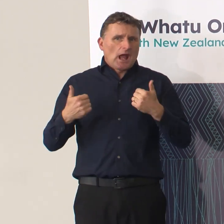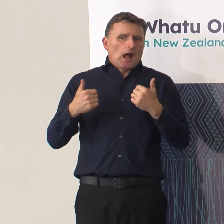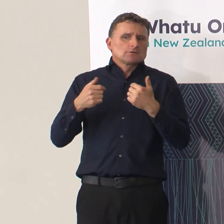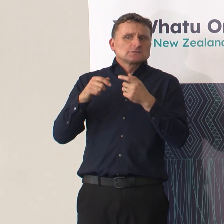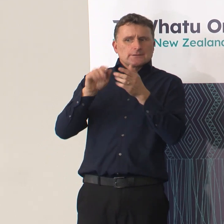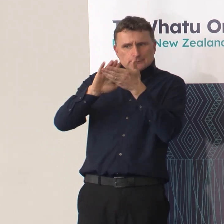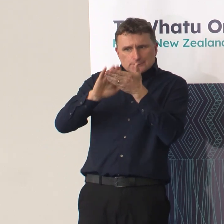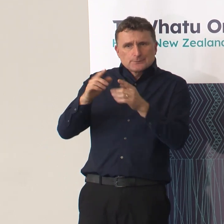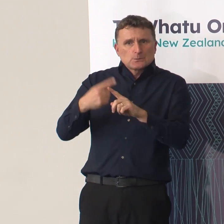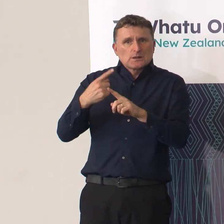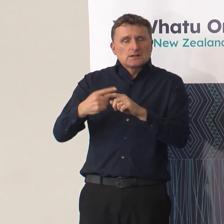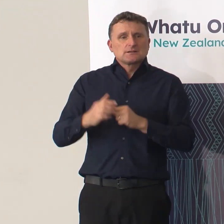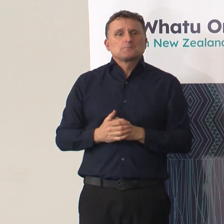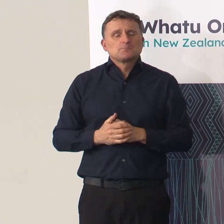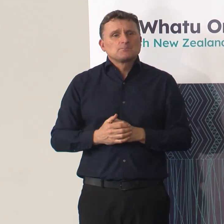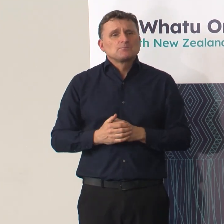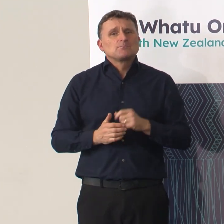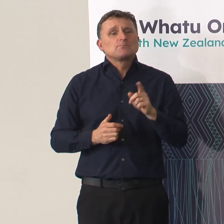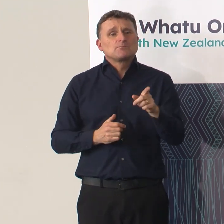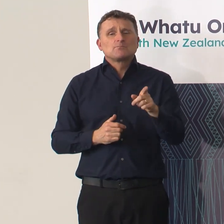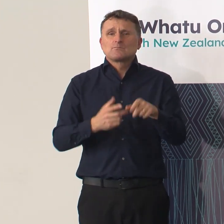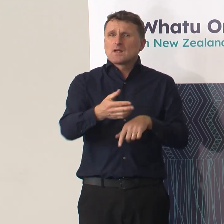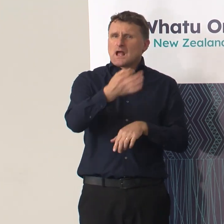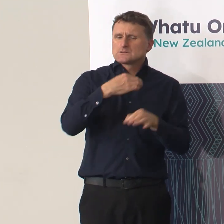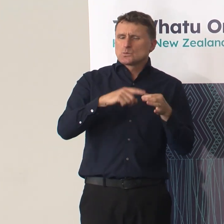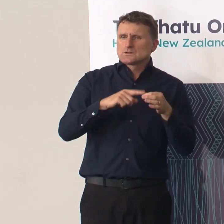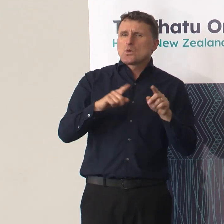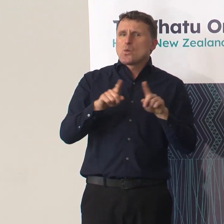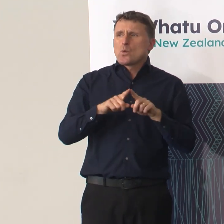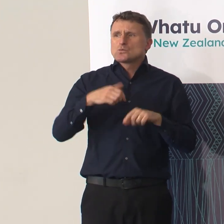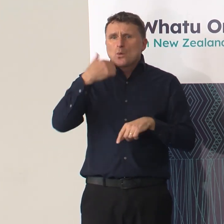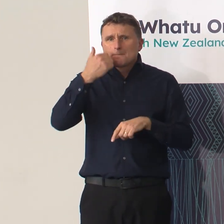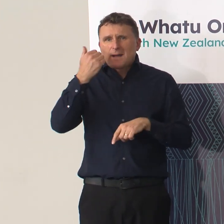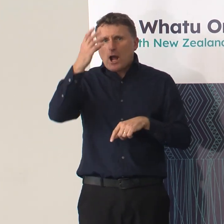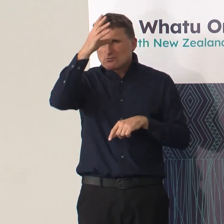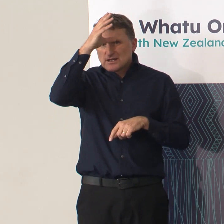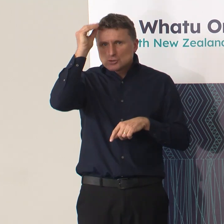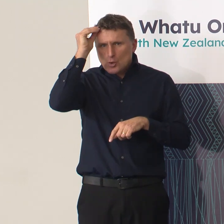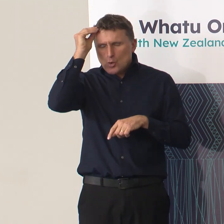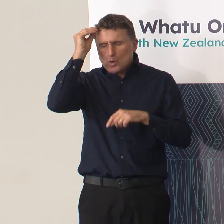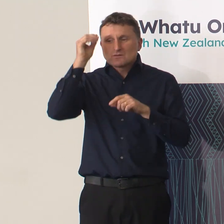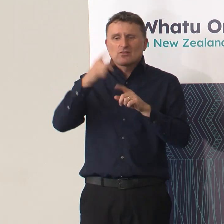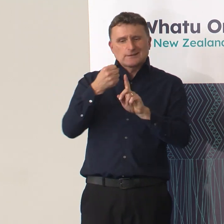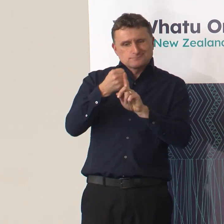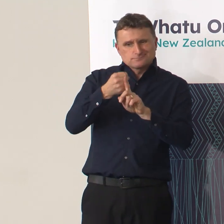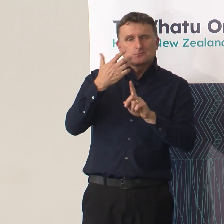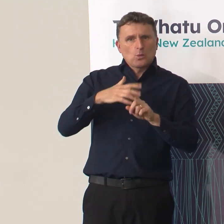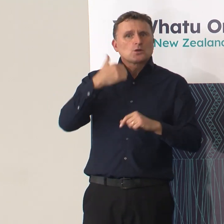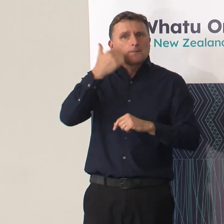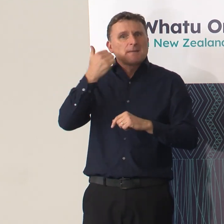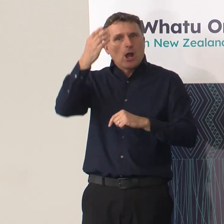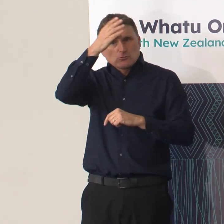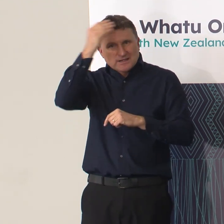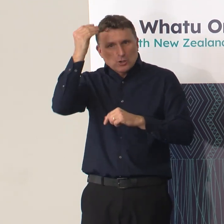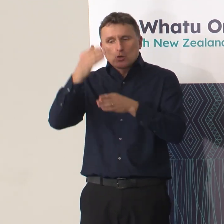There's also some Māori nurses calling for a Māori nurse workforce to be prioritised. Which is absolutely